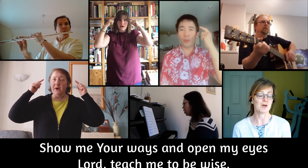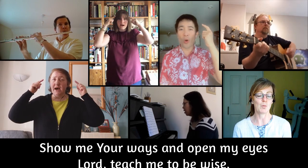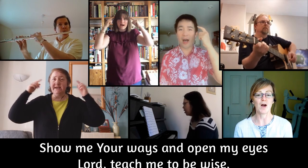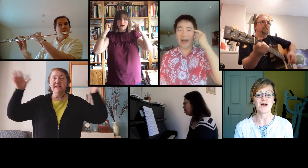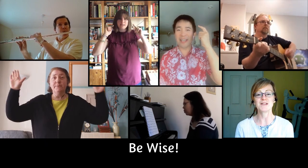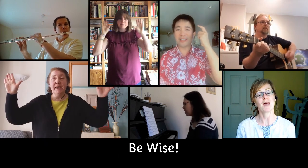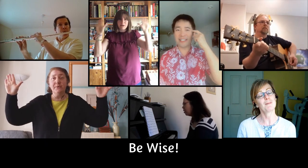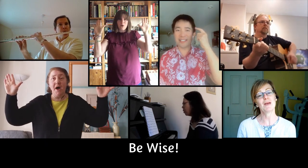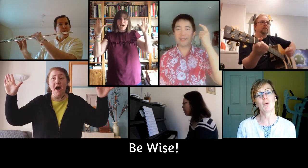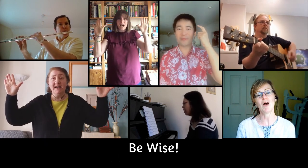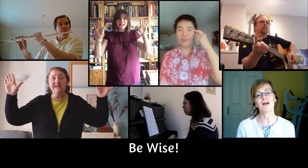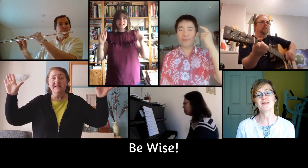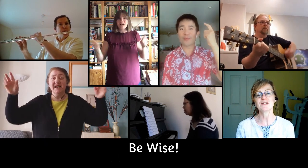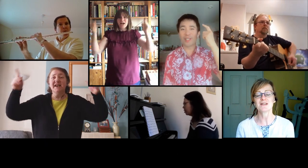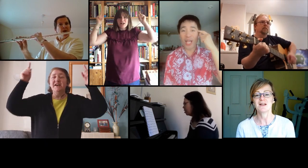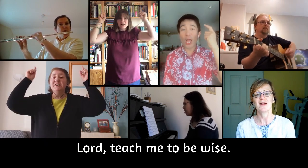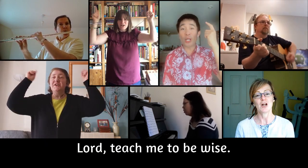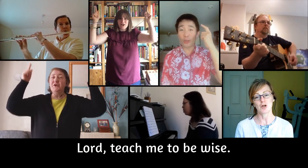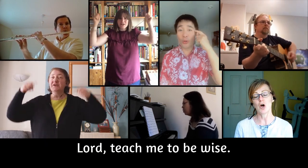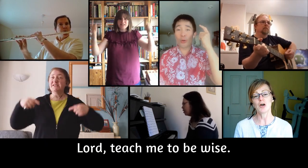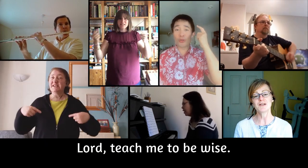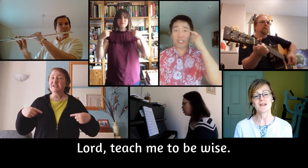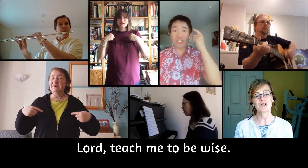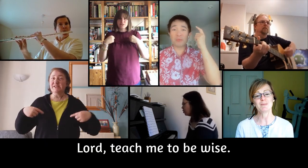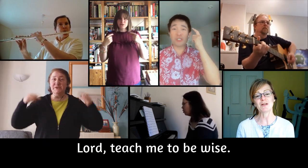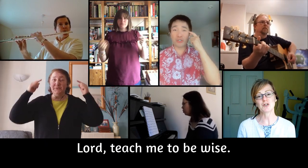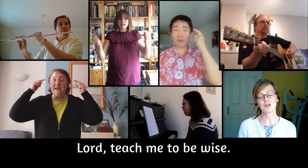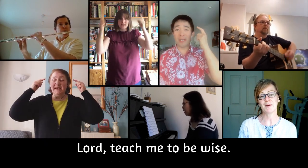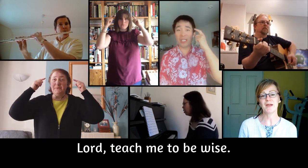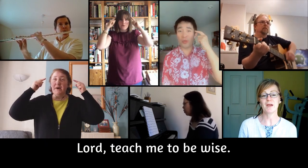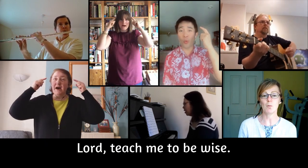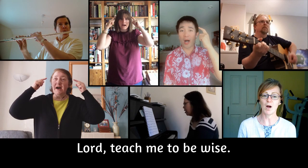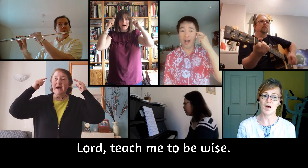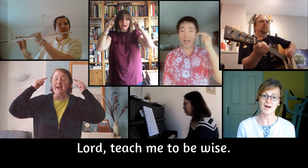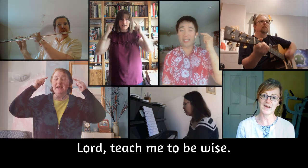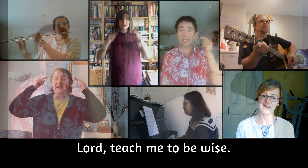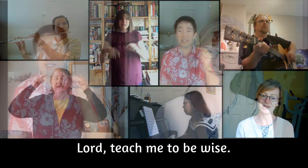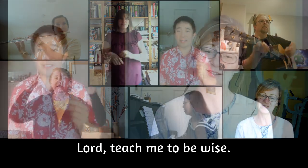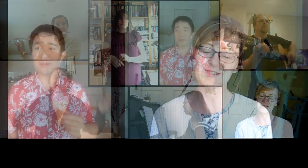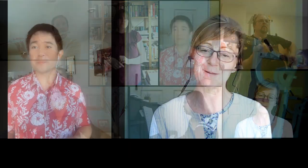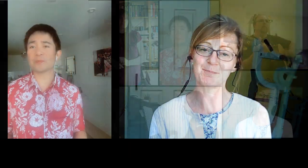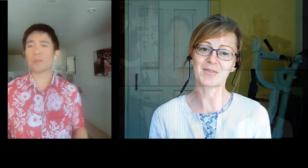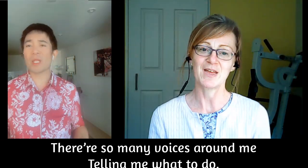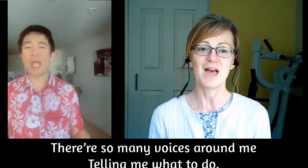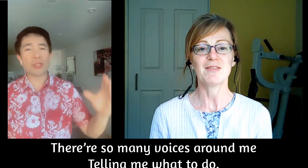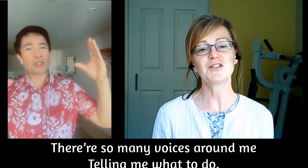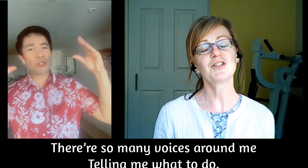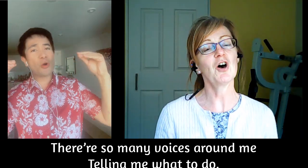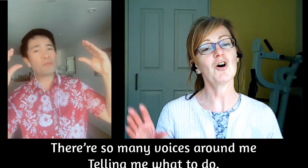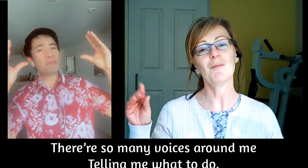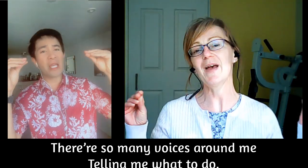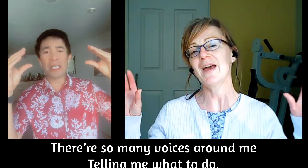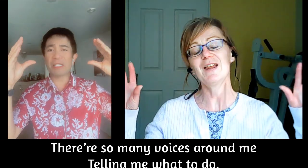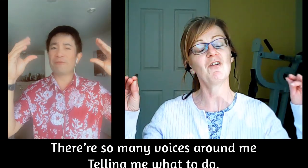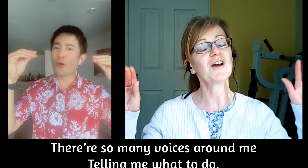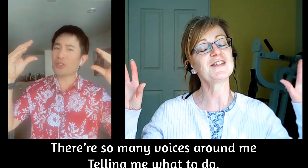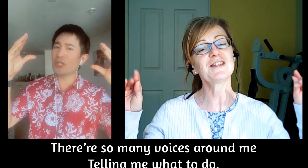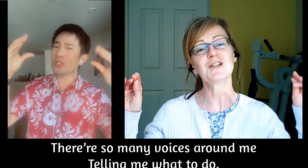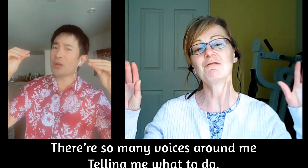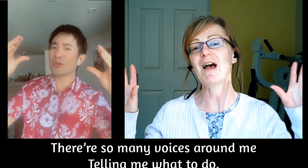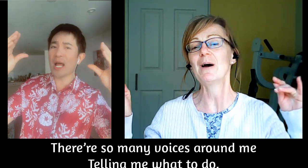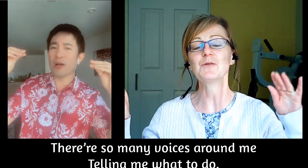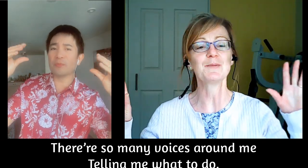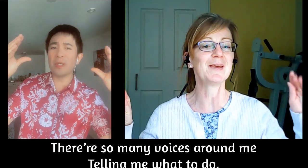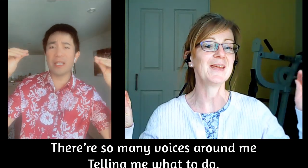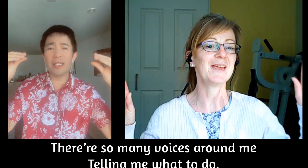be wise. Be wise. Lord, teach me to be wise. There's so many forces